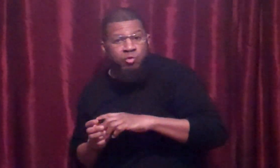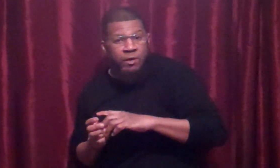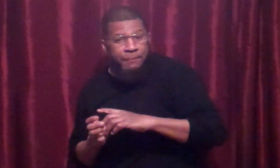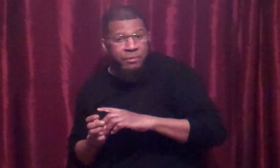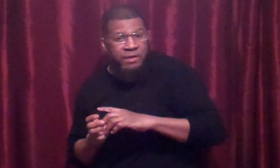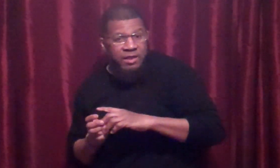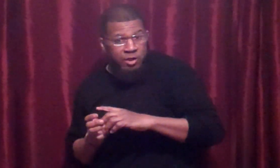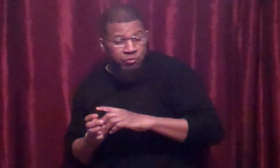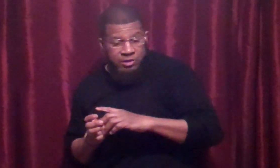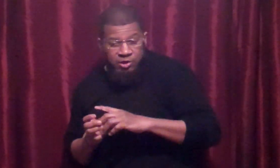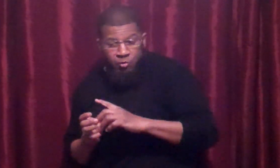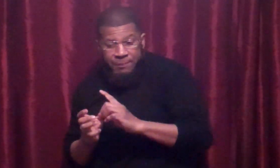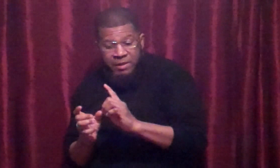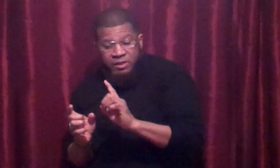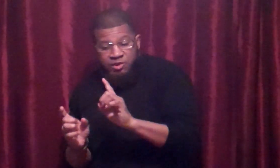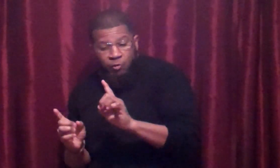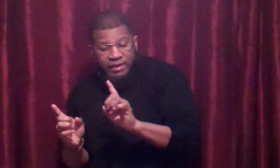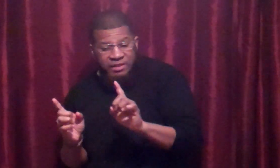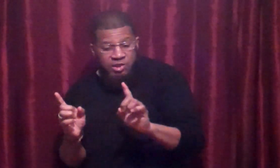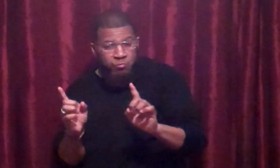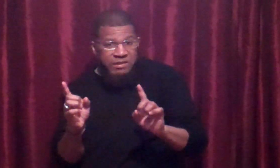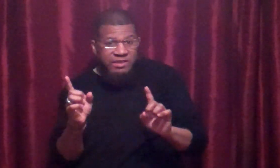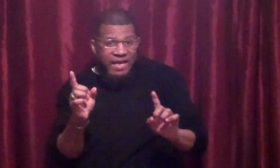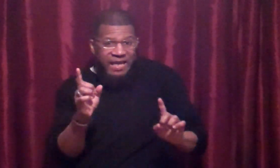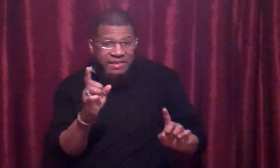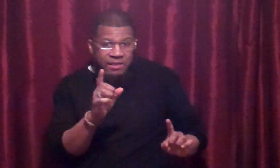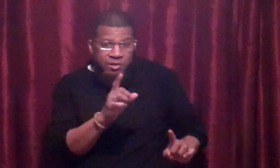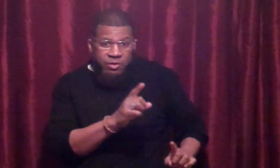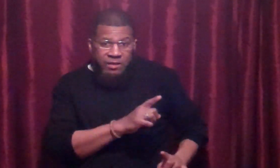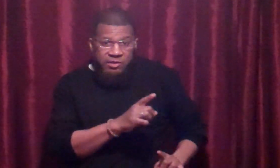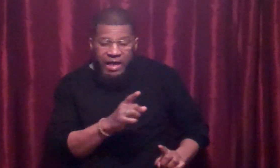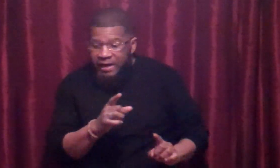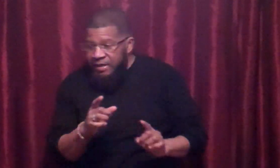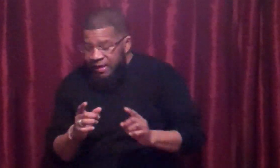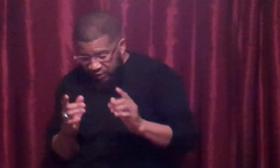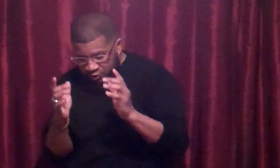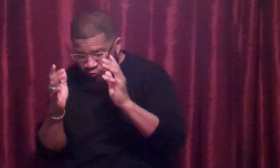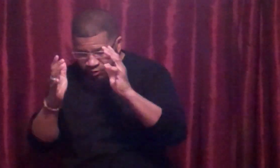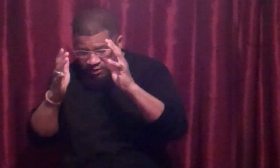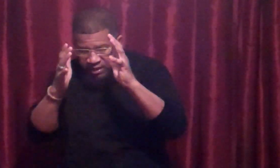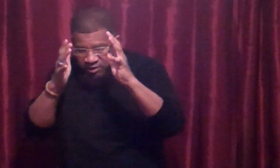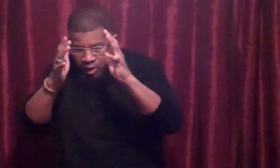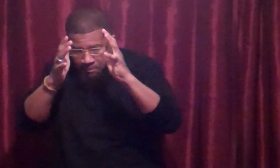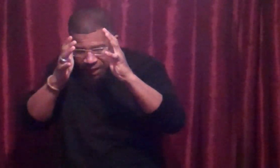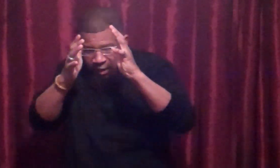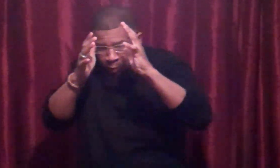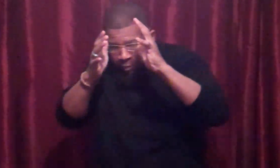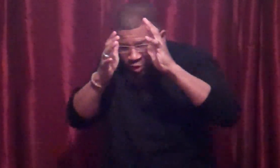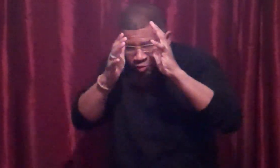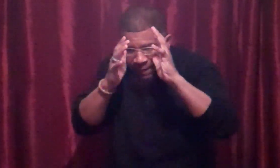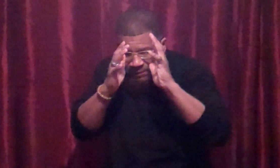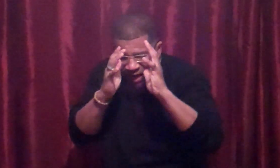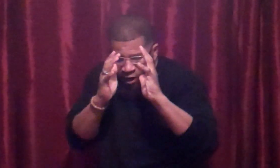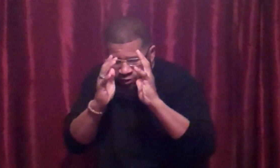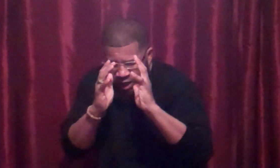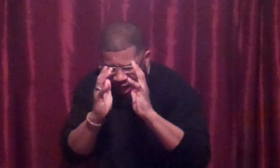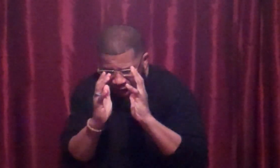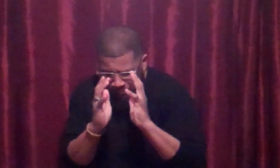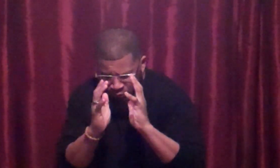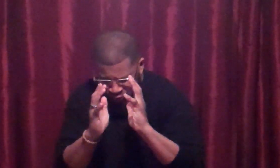grip. He loses grip so he can switch his head to the other side. And as soon as he does, my elbows drop down. I push